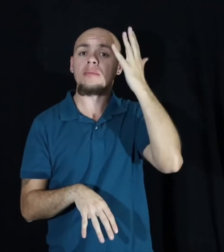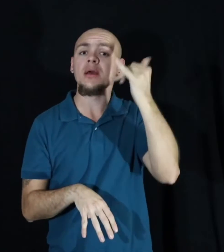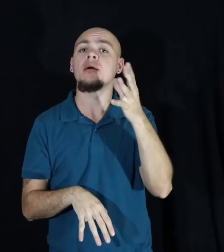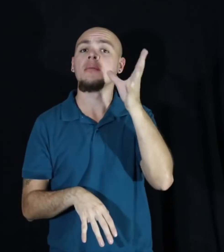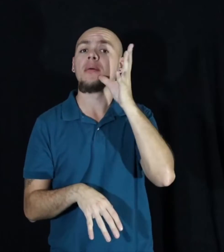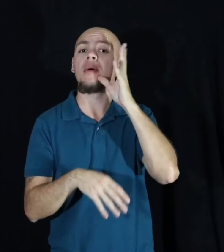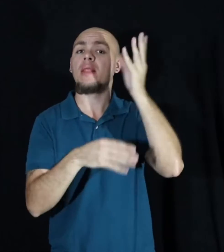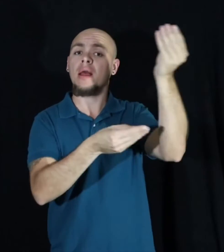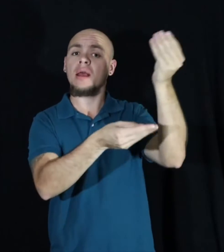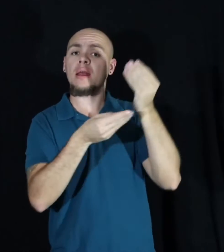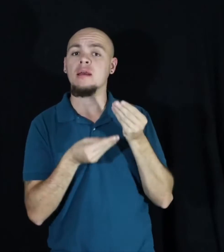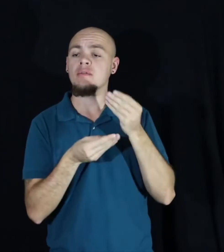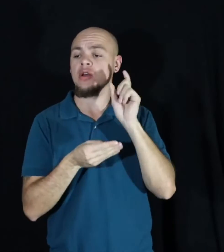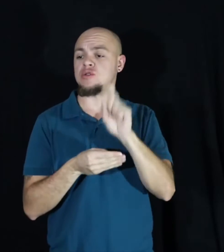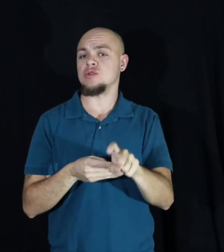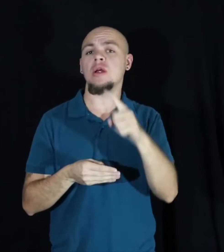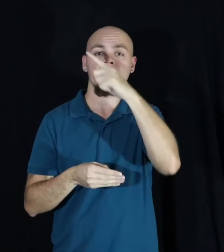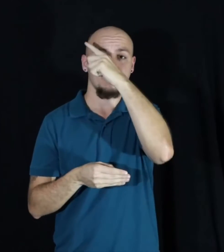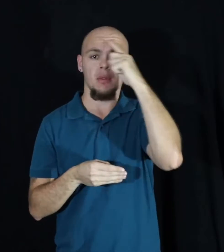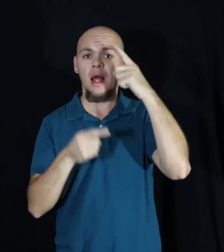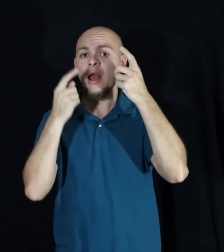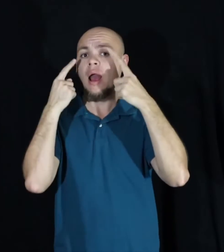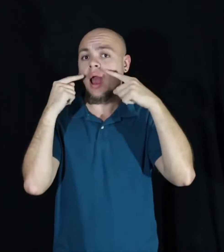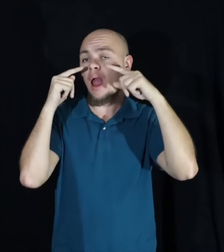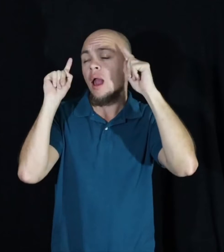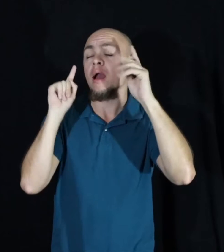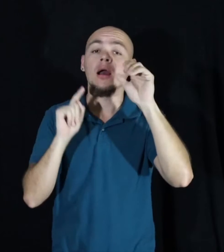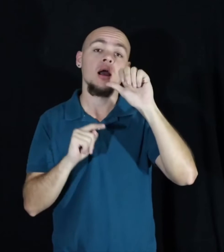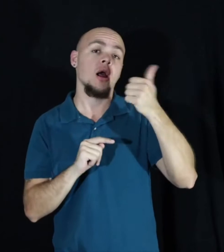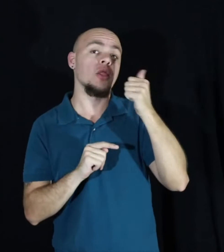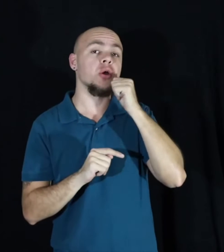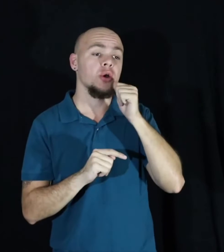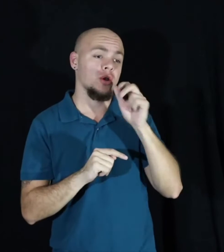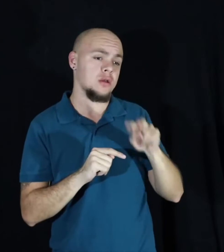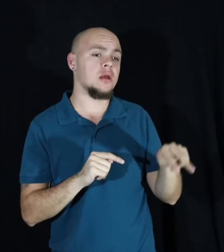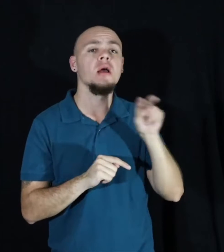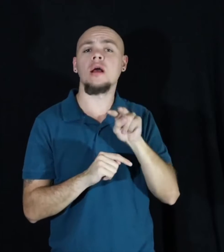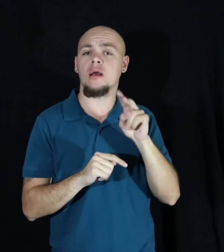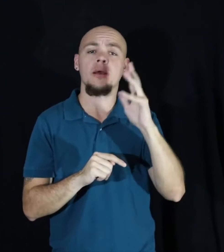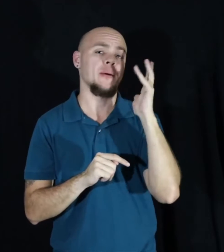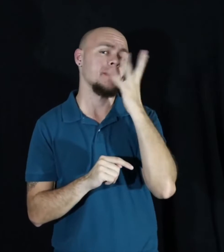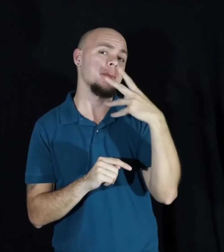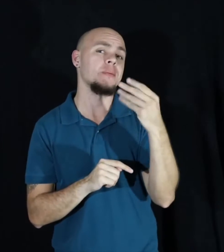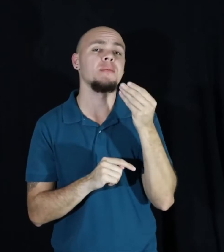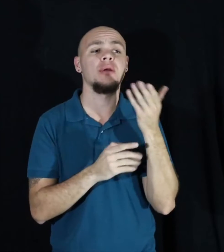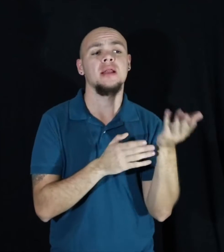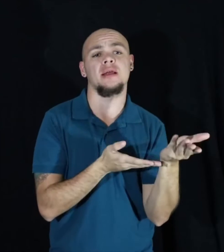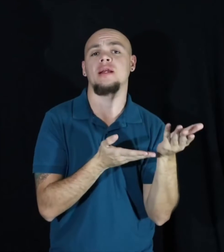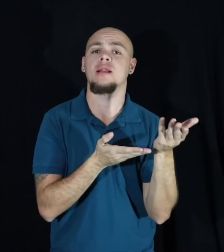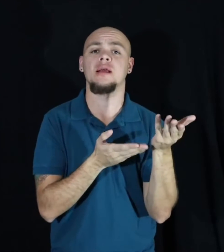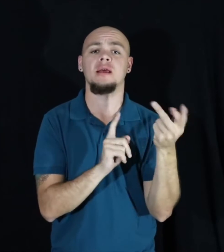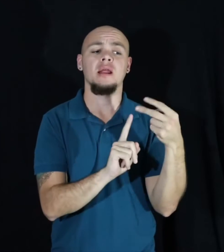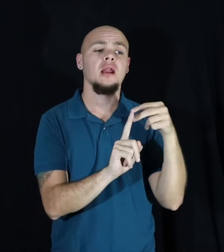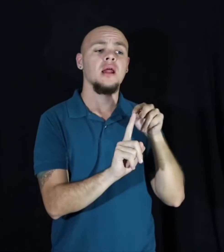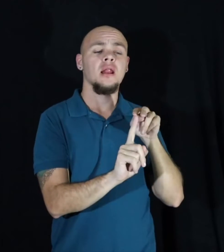mother who tells me I should wear black eyeliner because the other girl she sees with it looks so pretty to her.